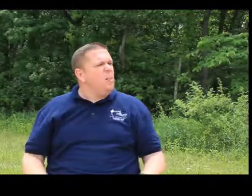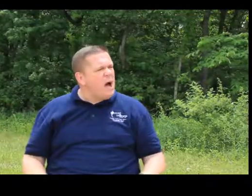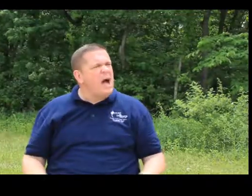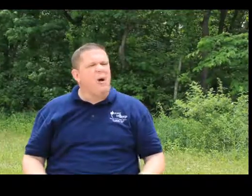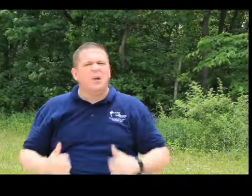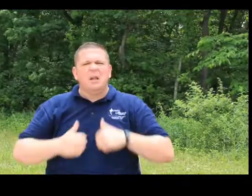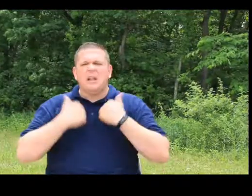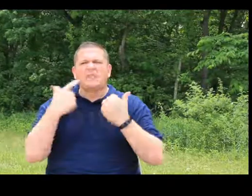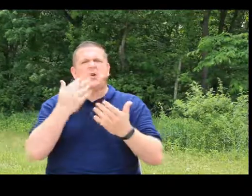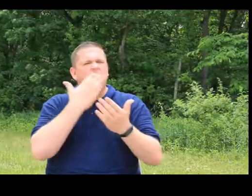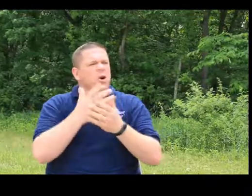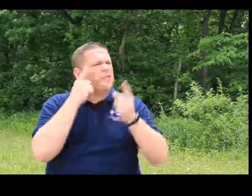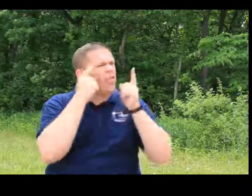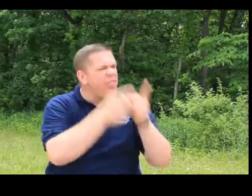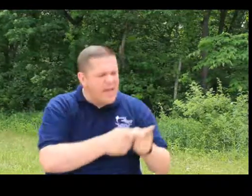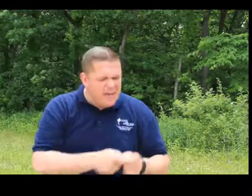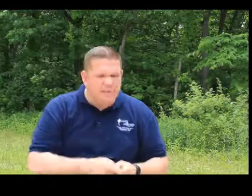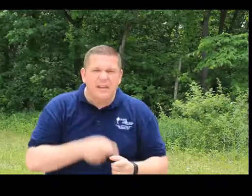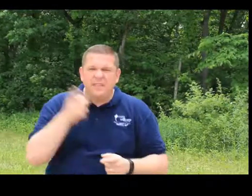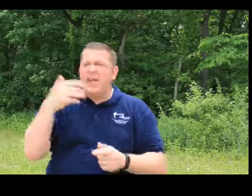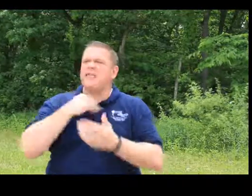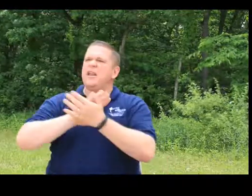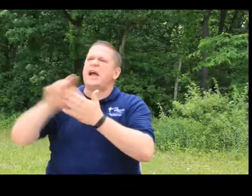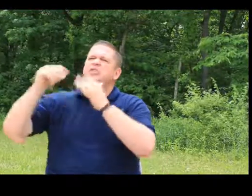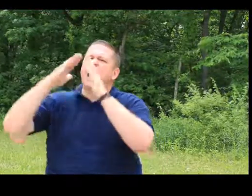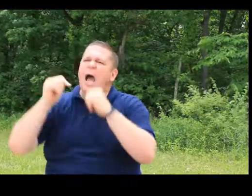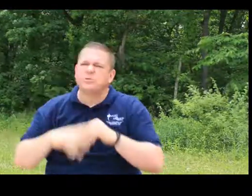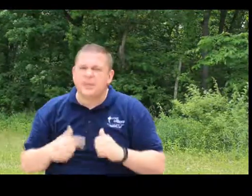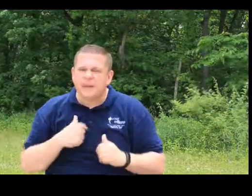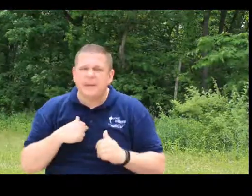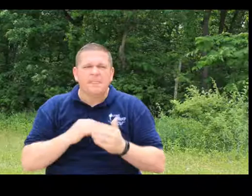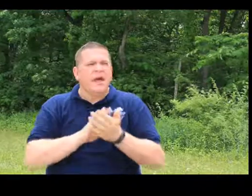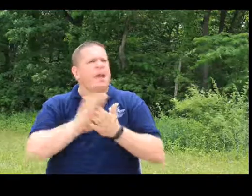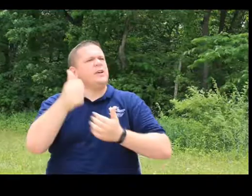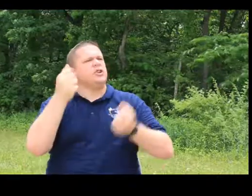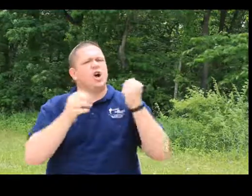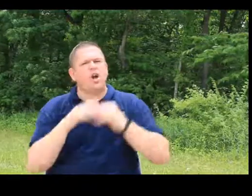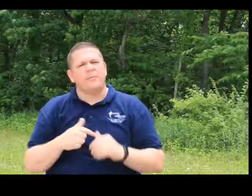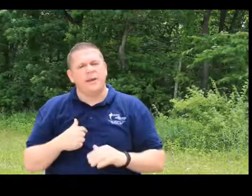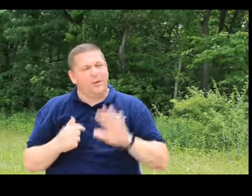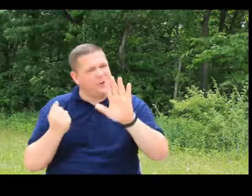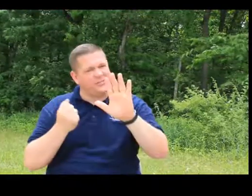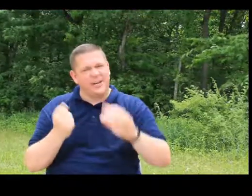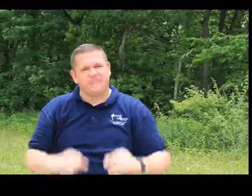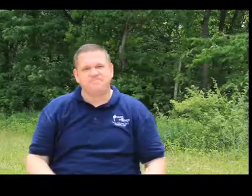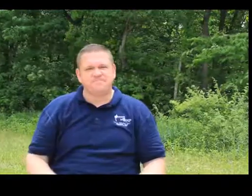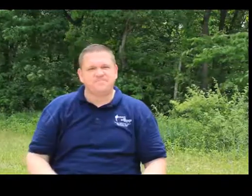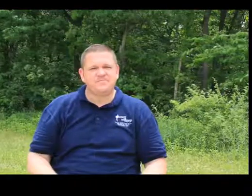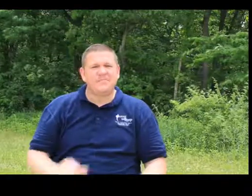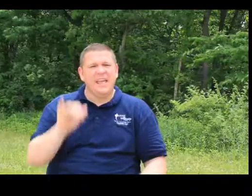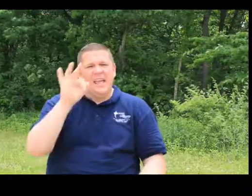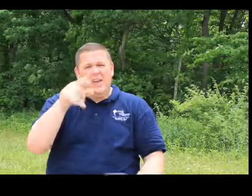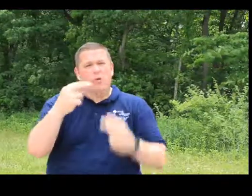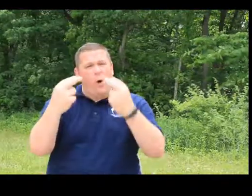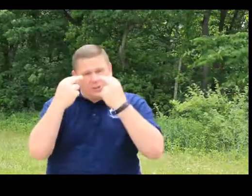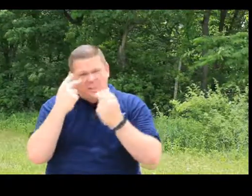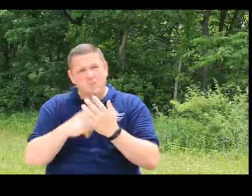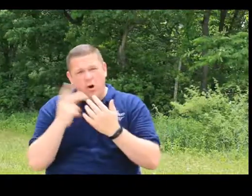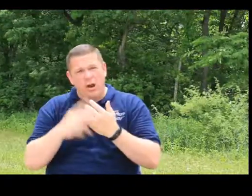wow, life's going good for them. They have a nicer house than me, a nicer car than me. Hold on a second. If you're watching this program